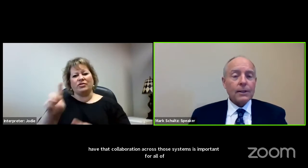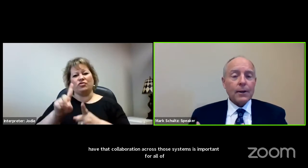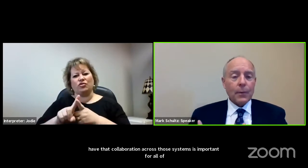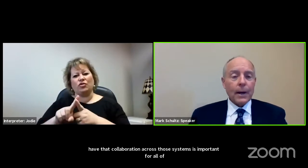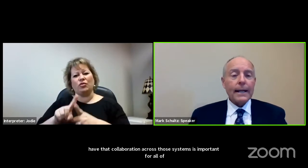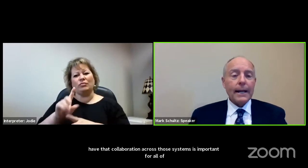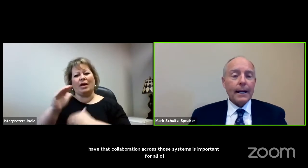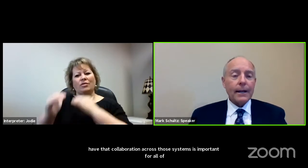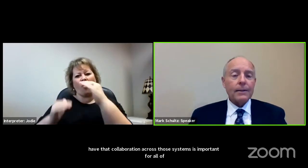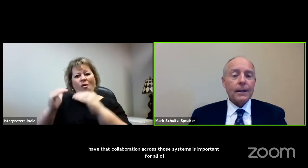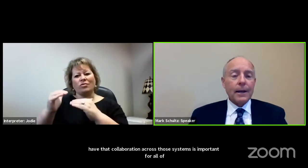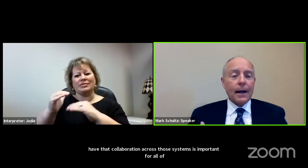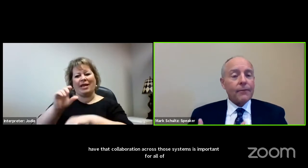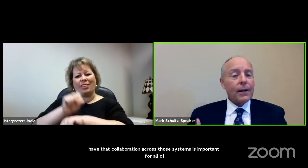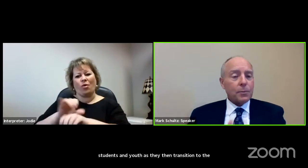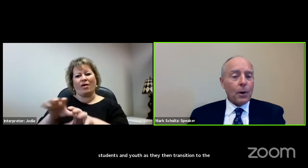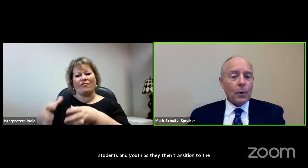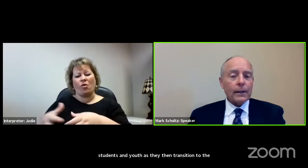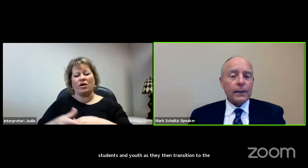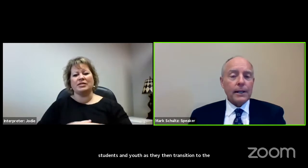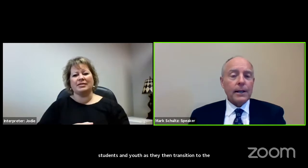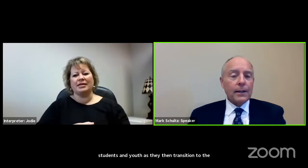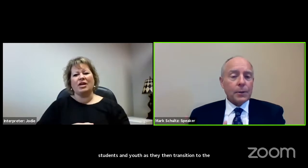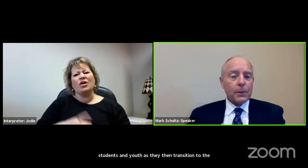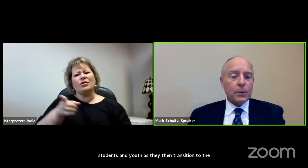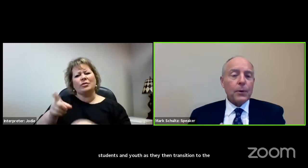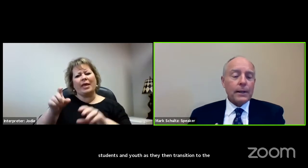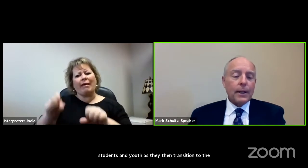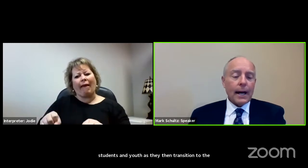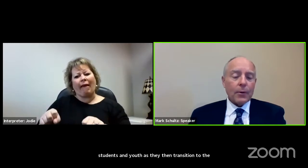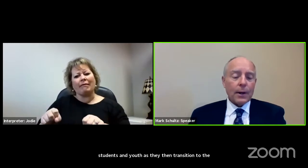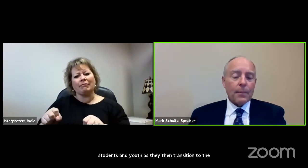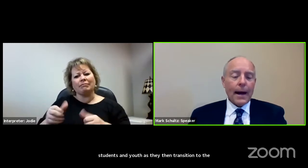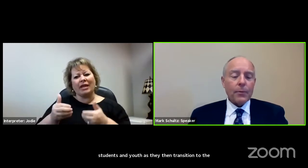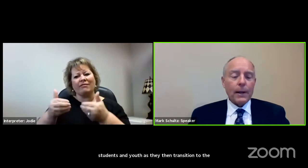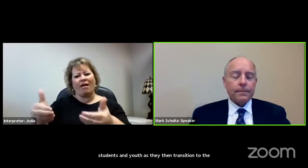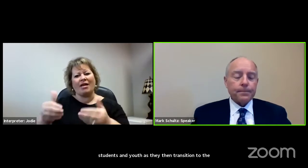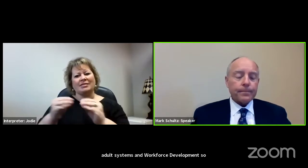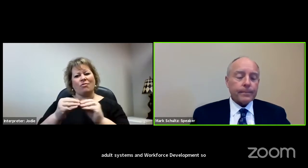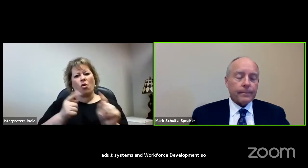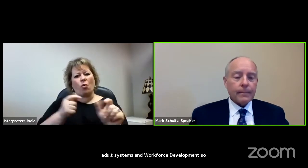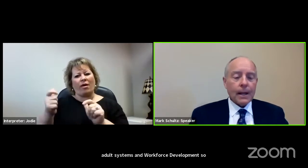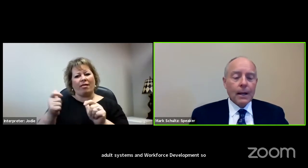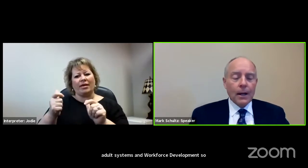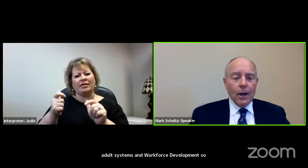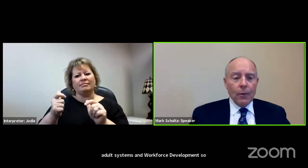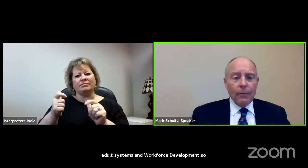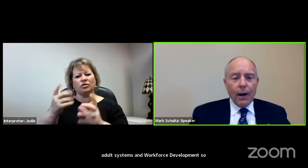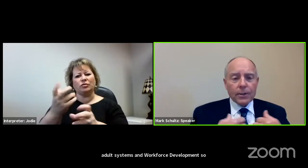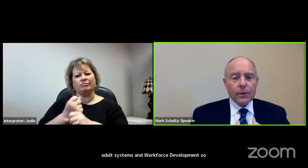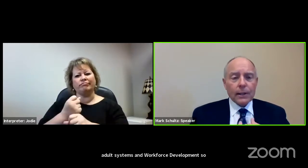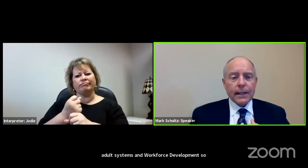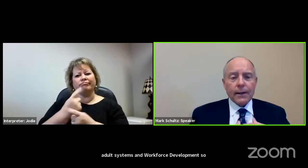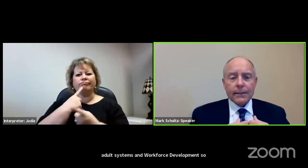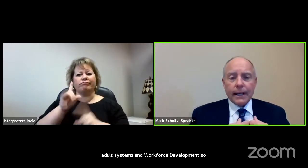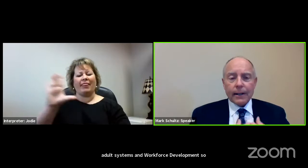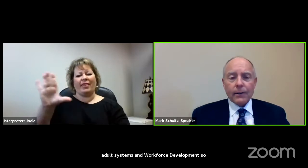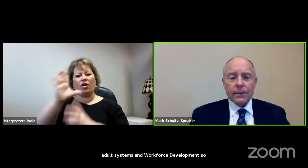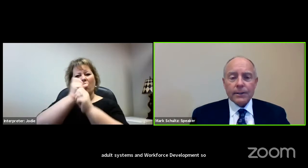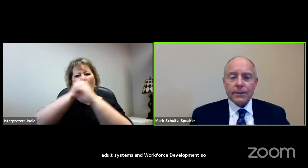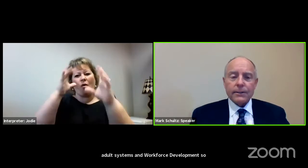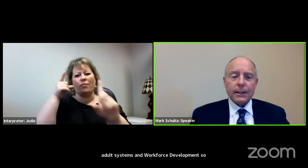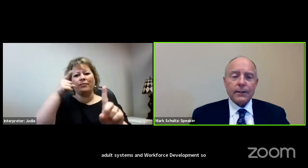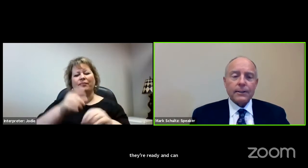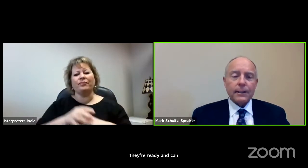so that they're ready and can advance more quickly to pursuing that career pathway. We've also looked at our